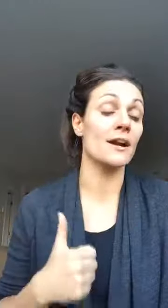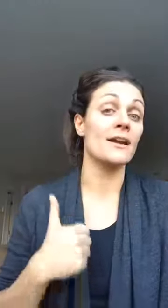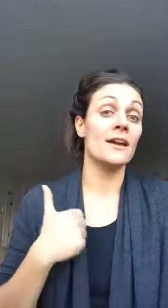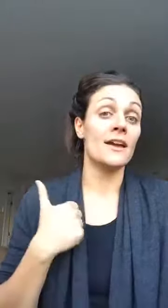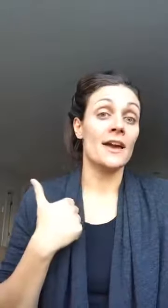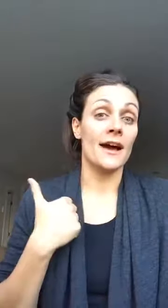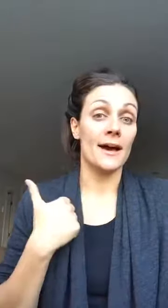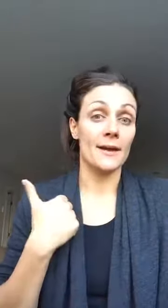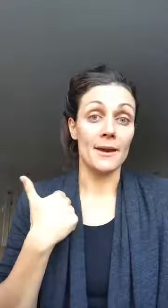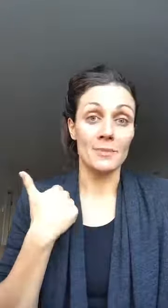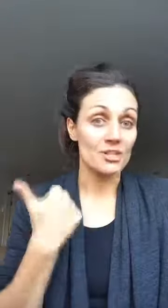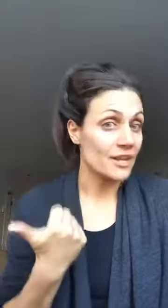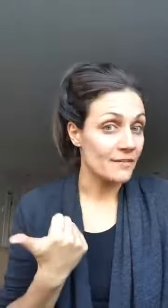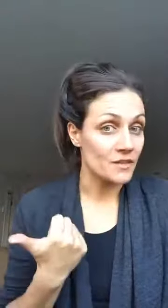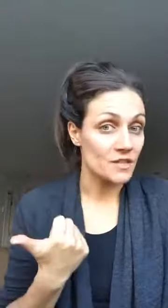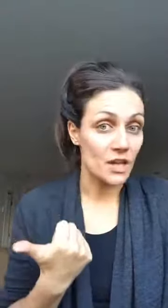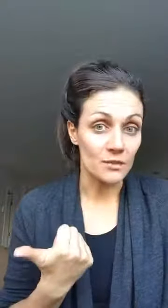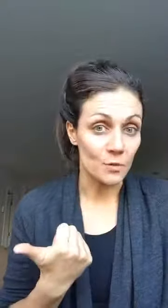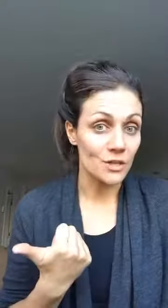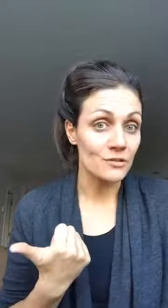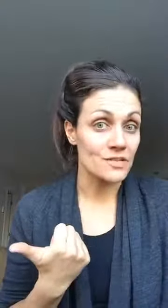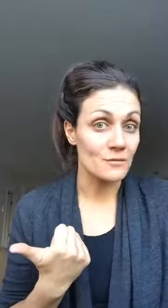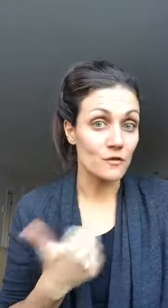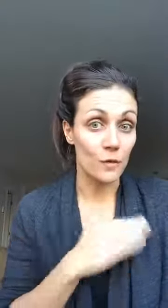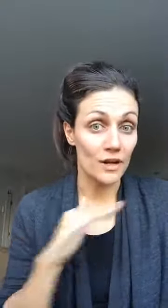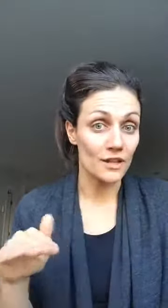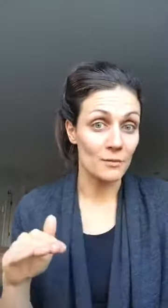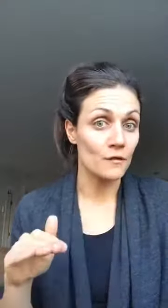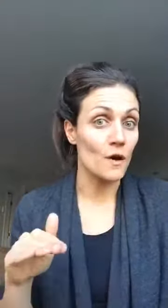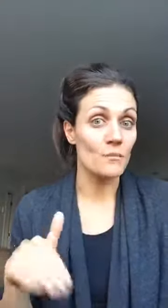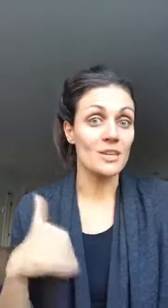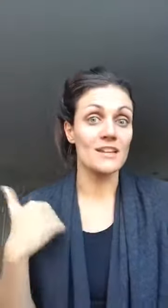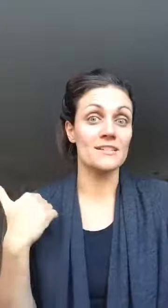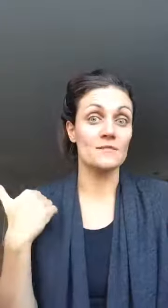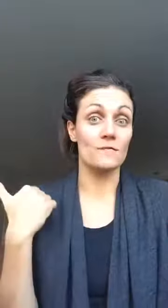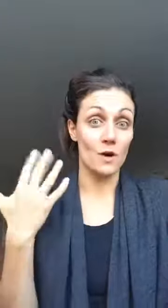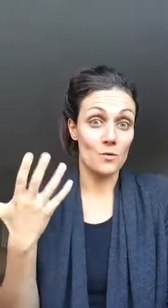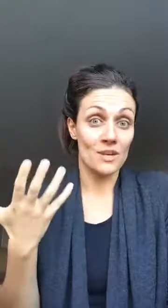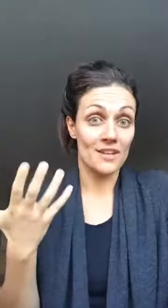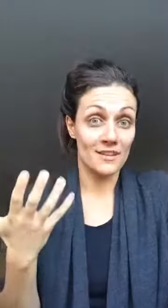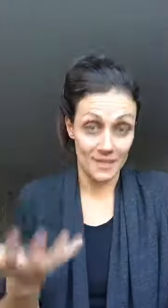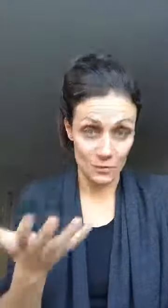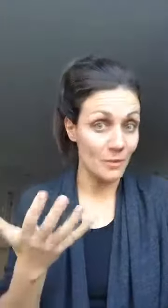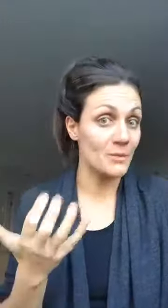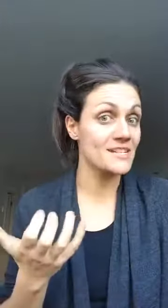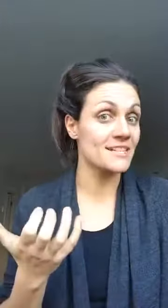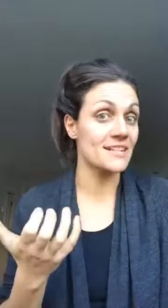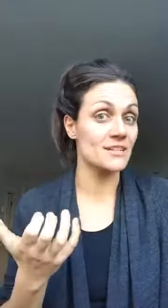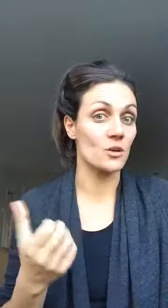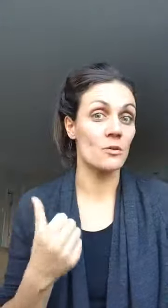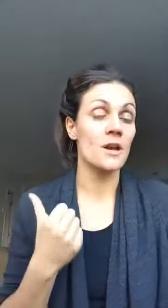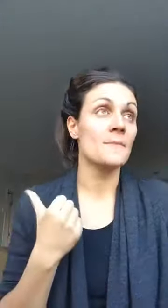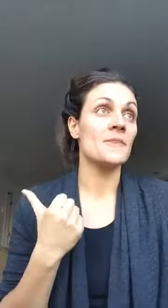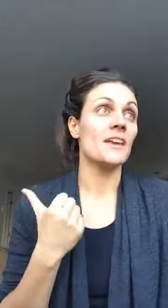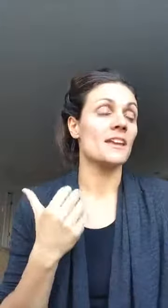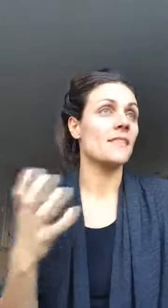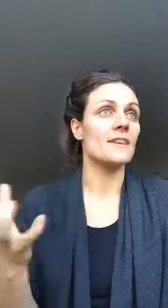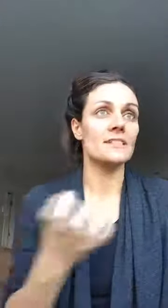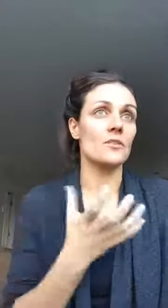i make sure i have a solid morning routine before i look at my phone because phone is where my business is so and things can throw